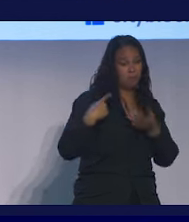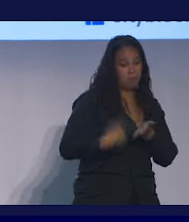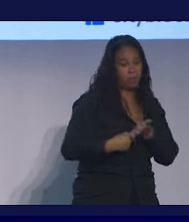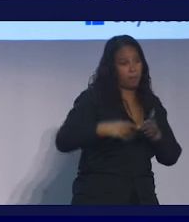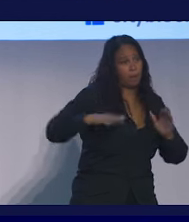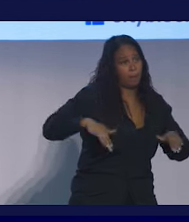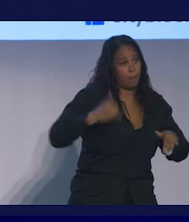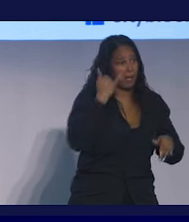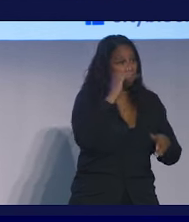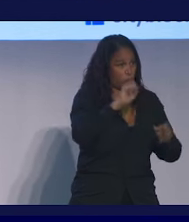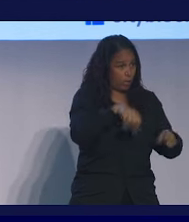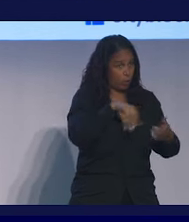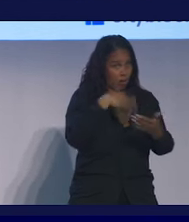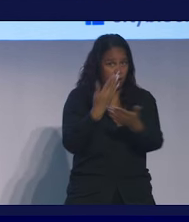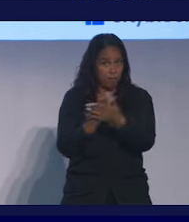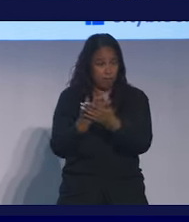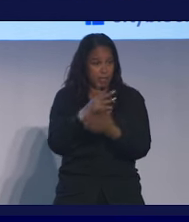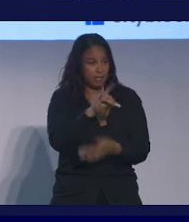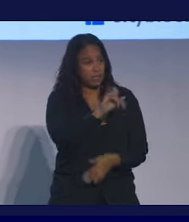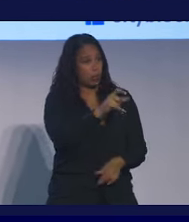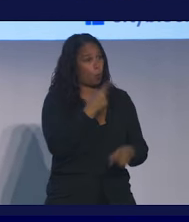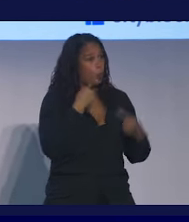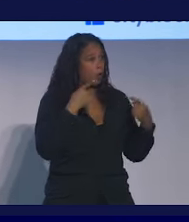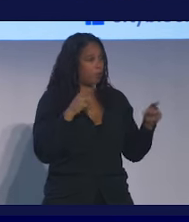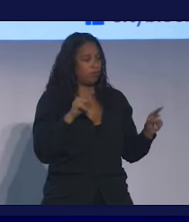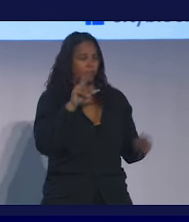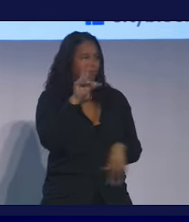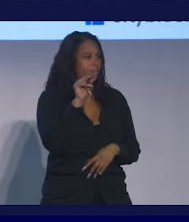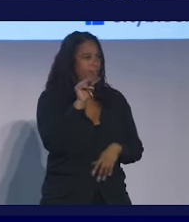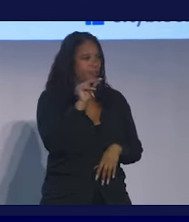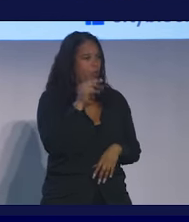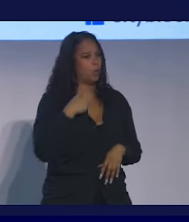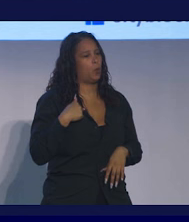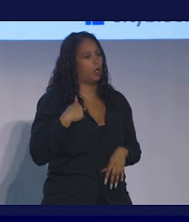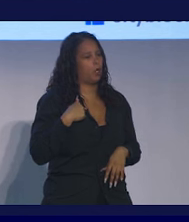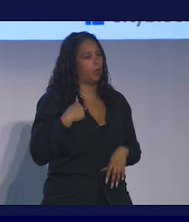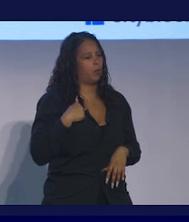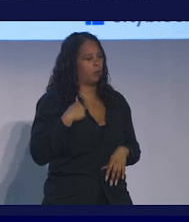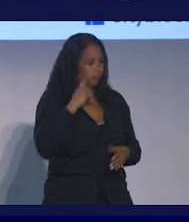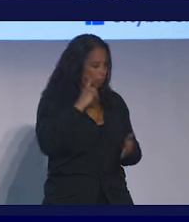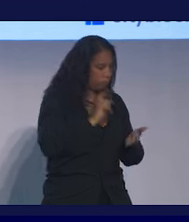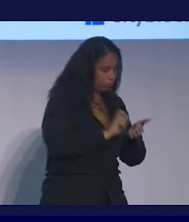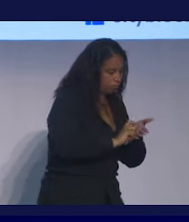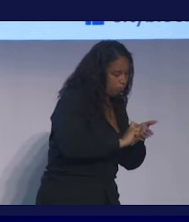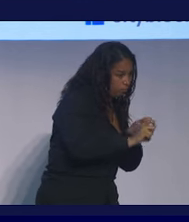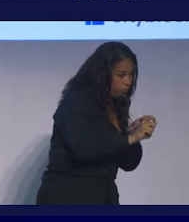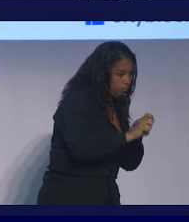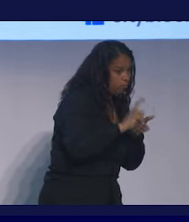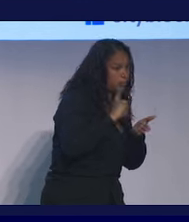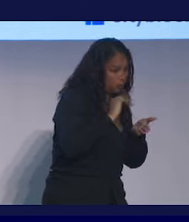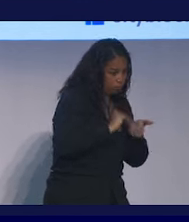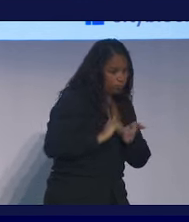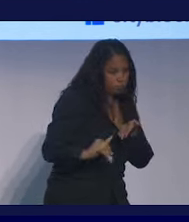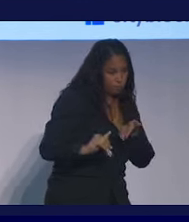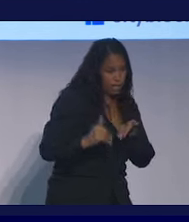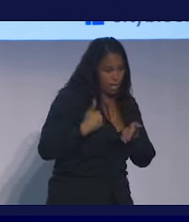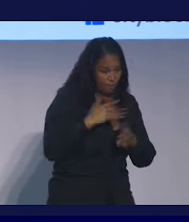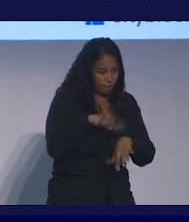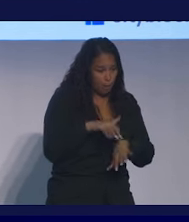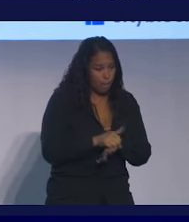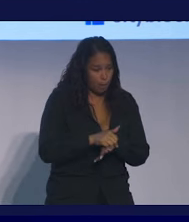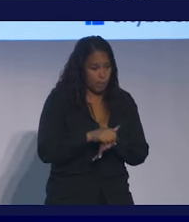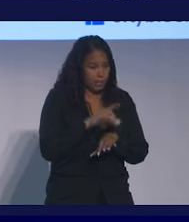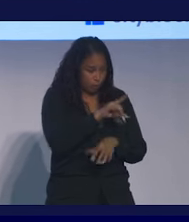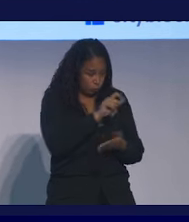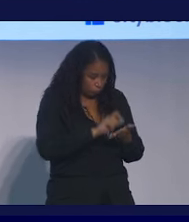get there? Did that work out for them? No, no, no. We get measured on did you check the box that said they had a discharge appointment? Did you check